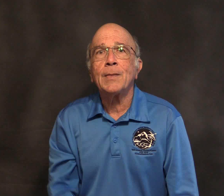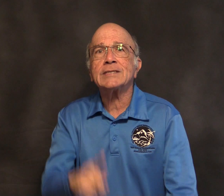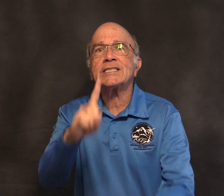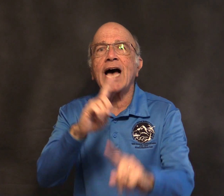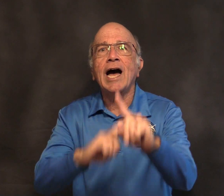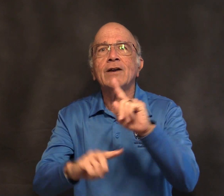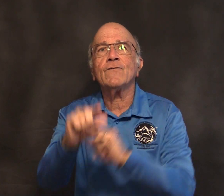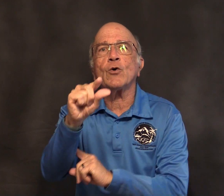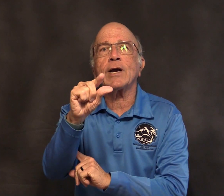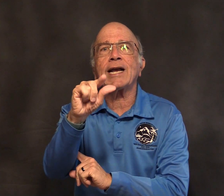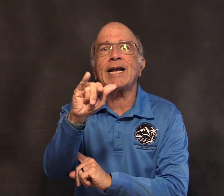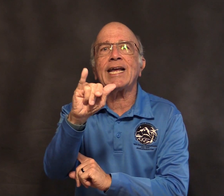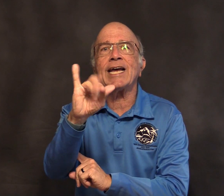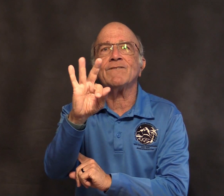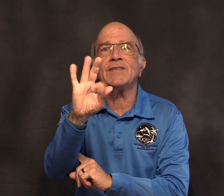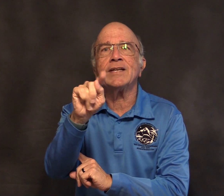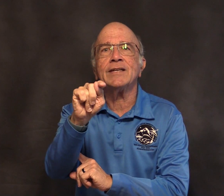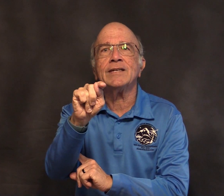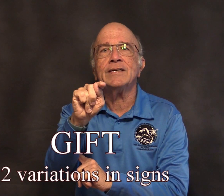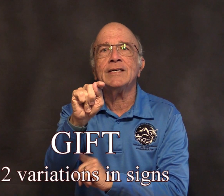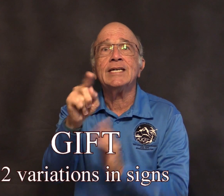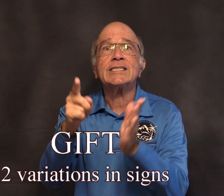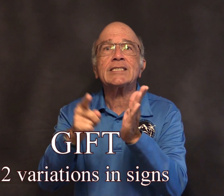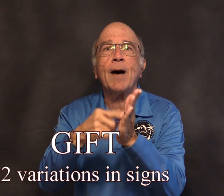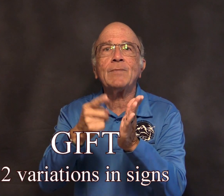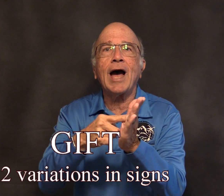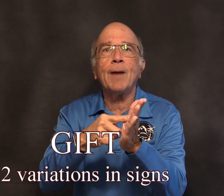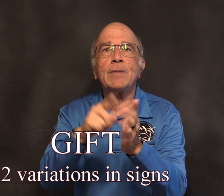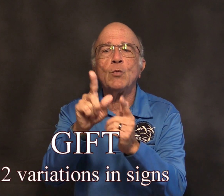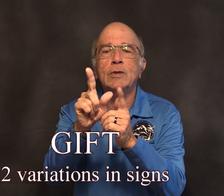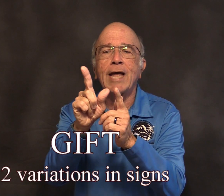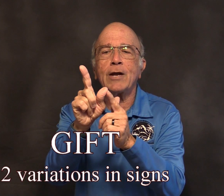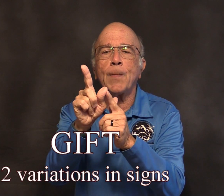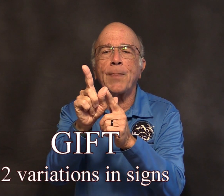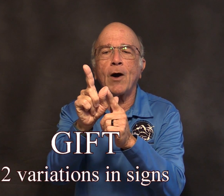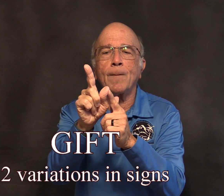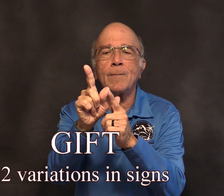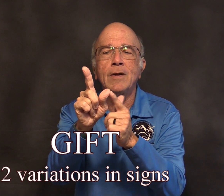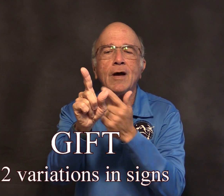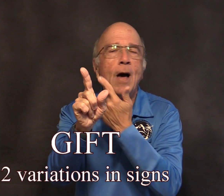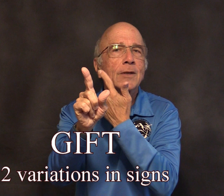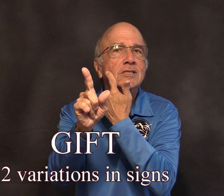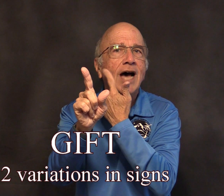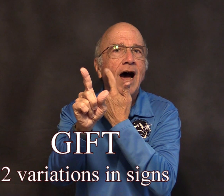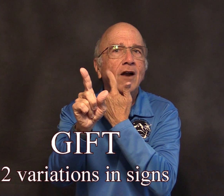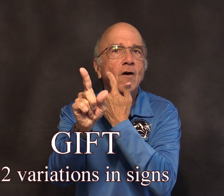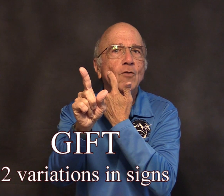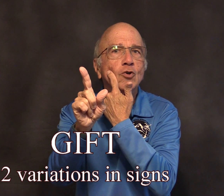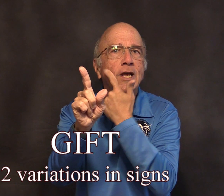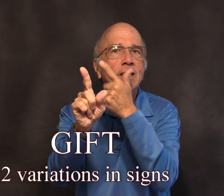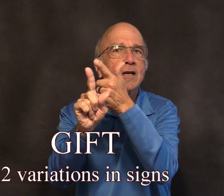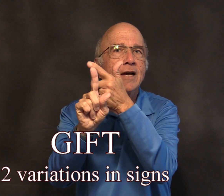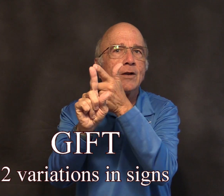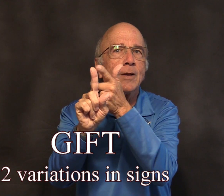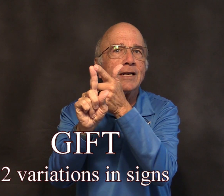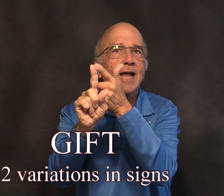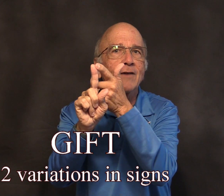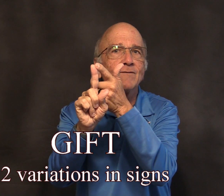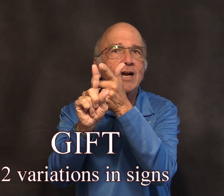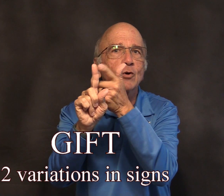The sign for get. Sometimes you would take your thumb on the side of the cheek and your index finger